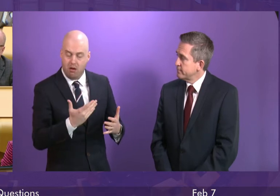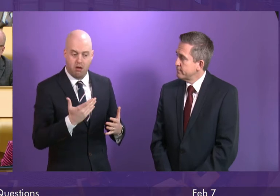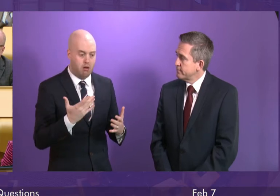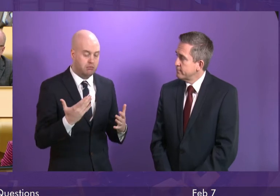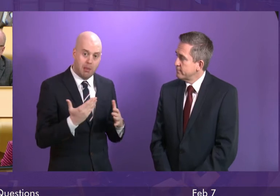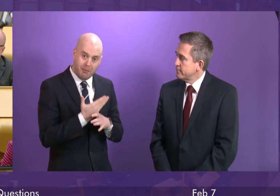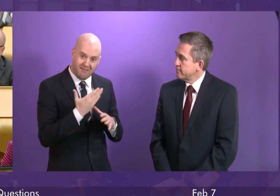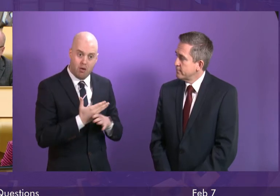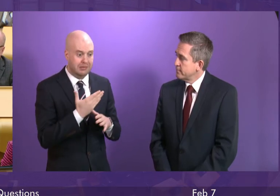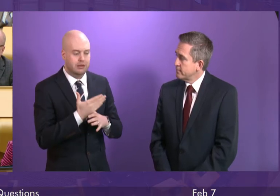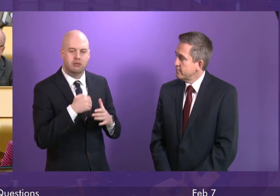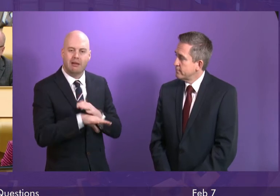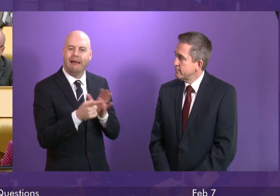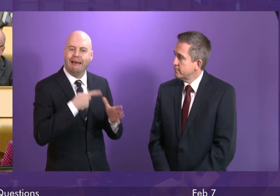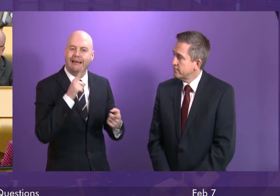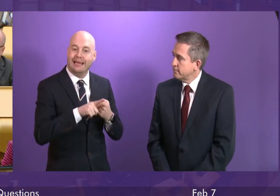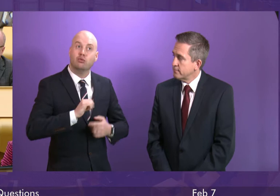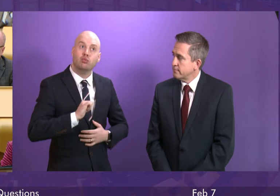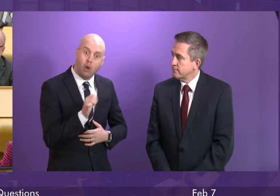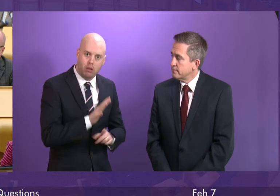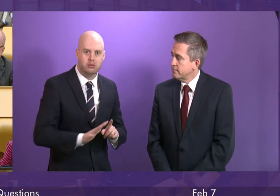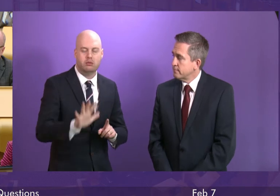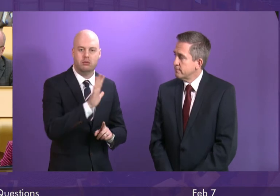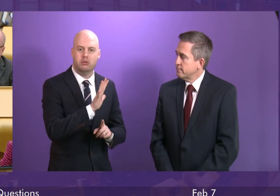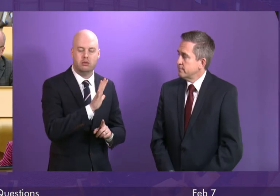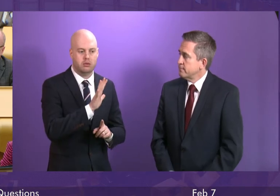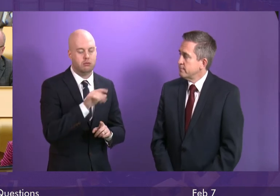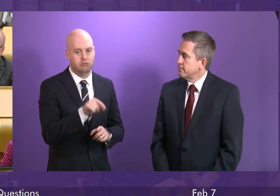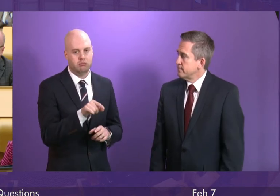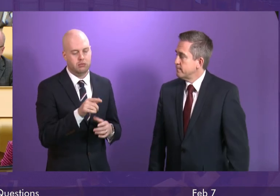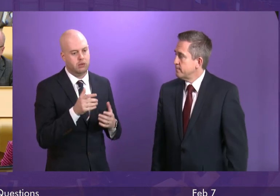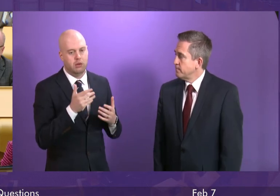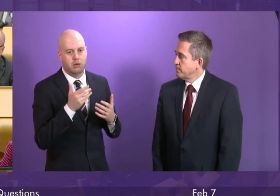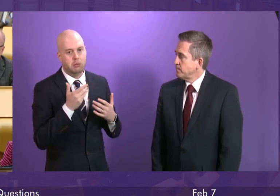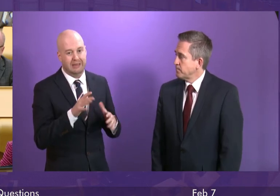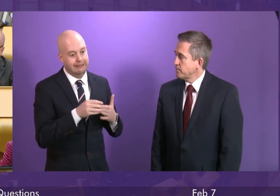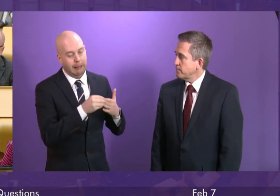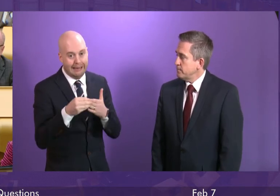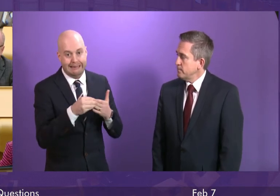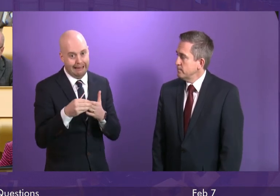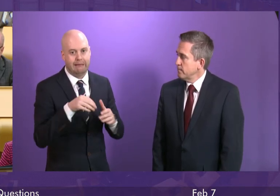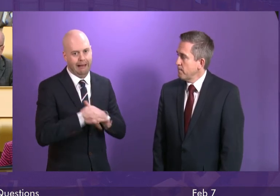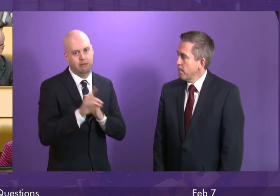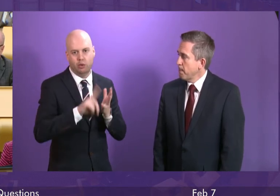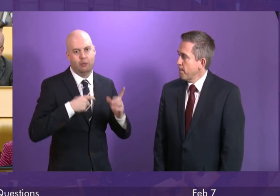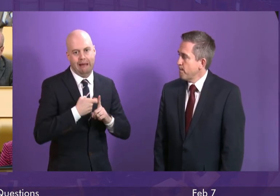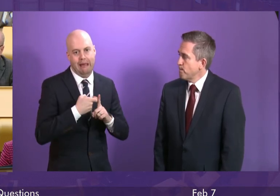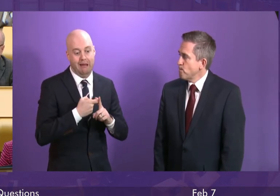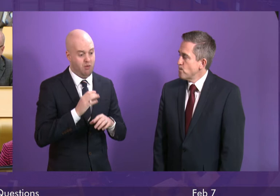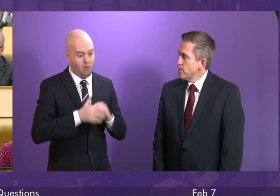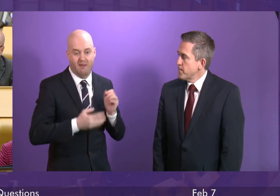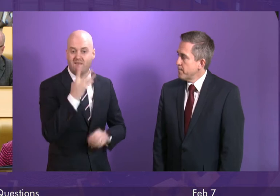the A&E units in Scotland has been at the leading edge of the United Kingdom for four years.